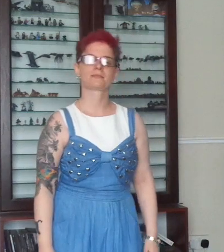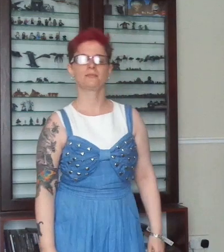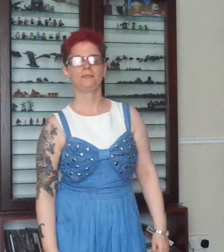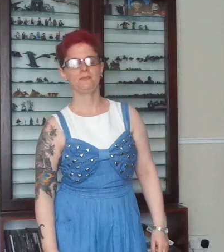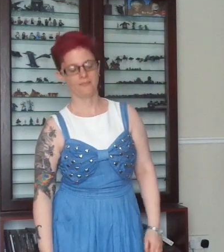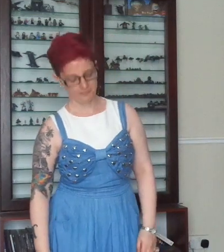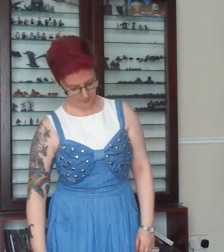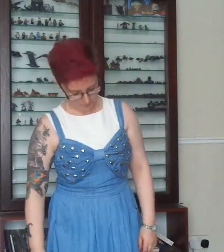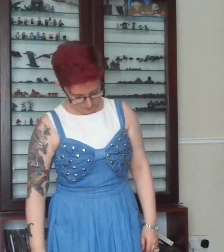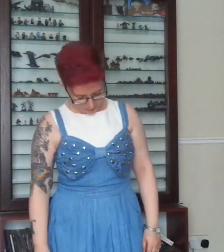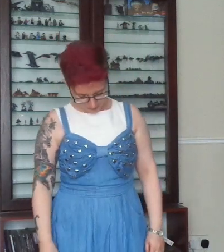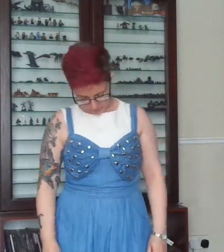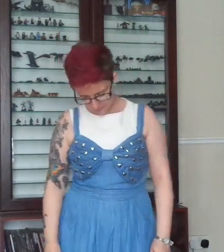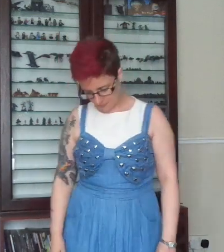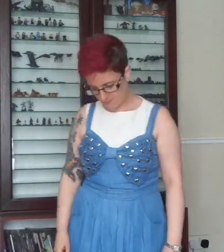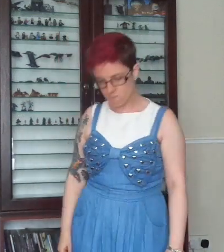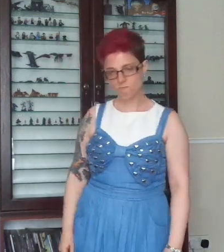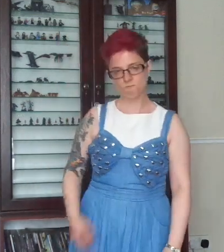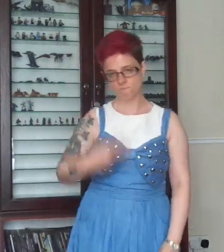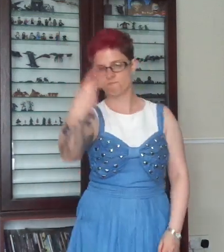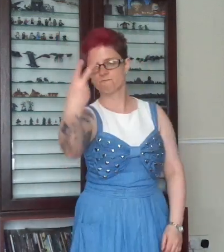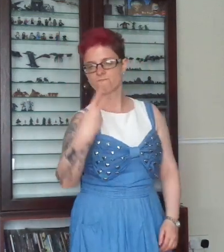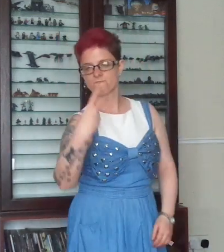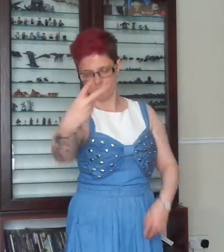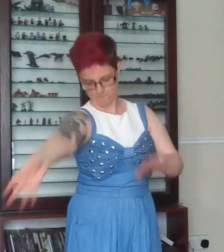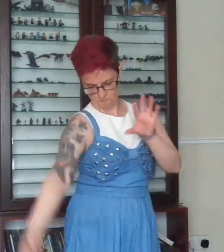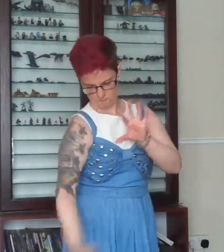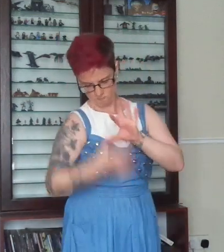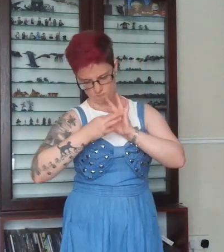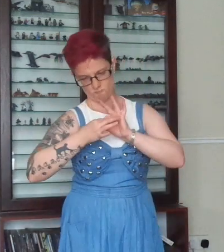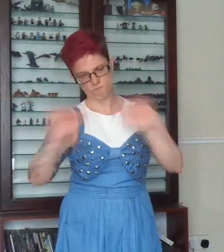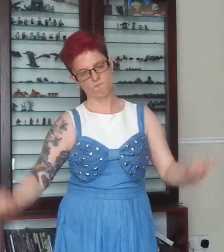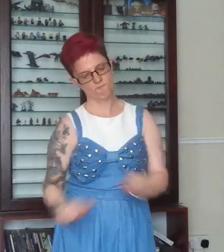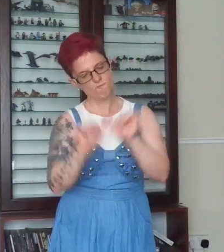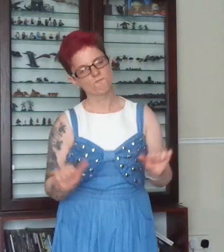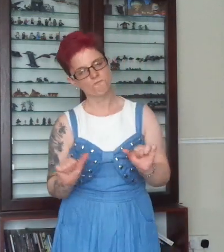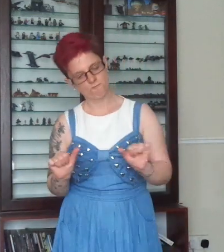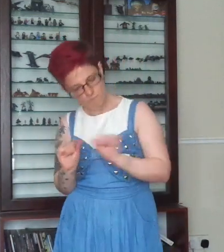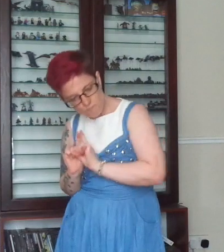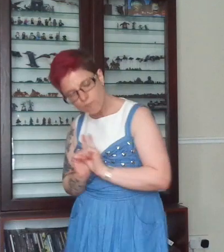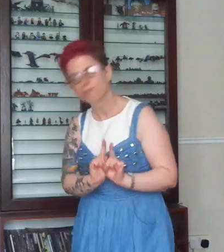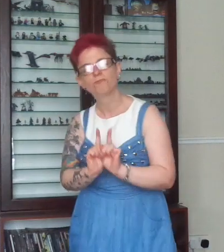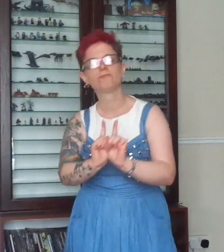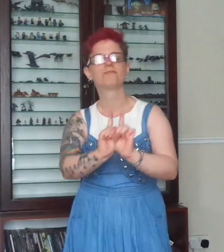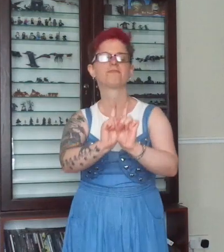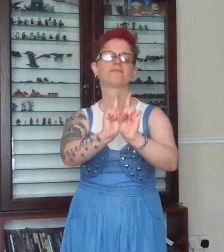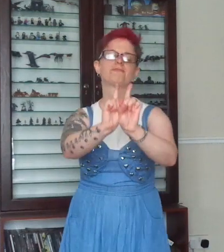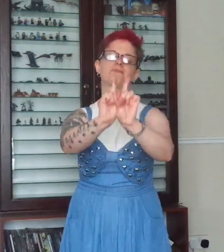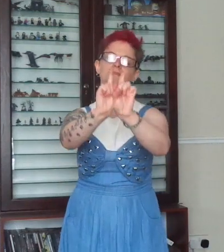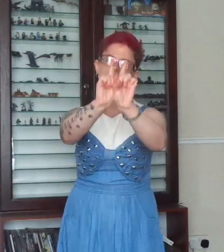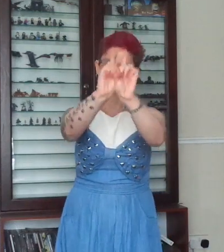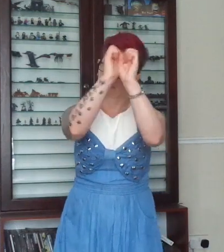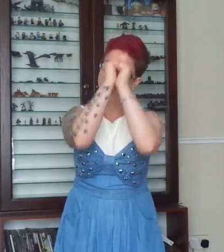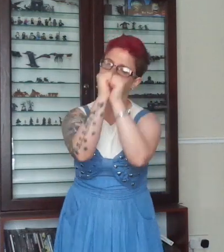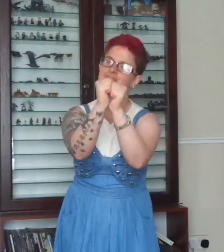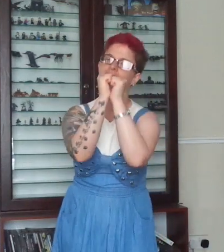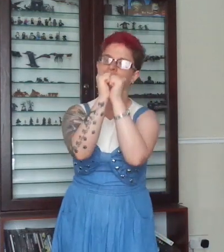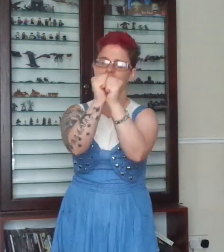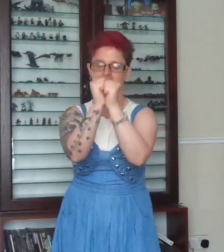So we'll run into the open, keep your hand inside of mine And when